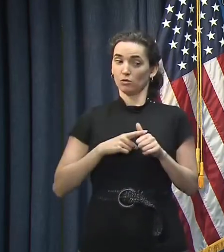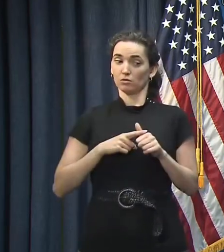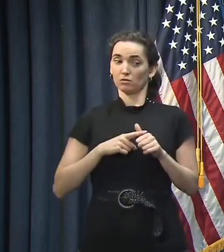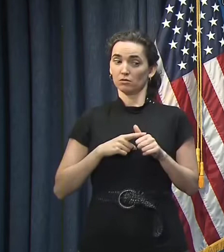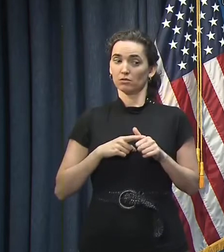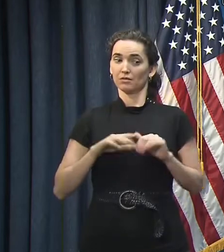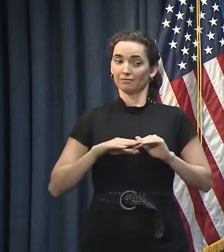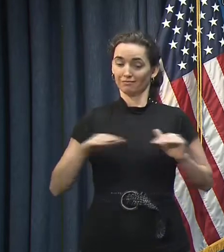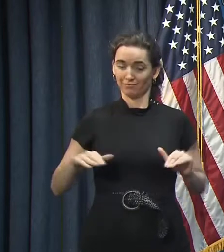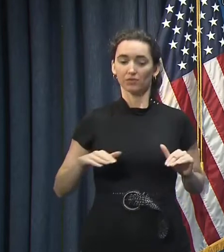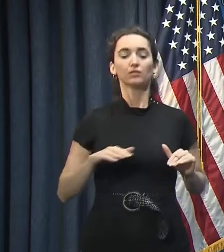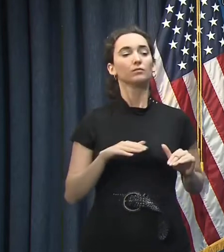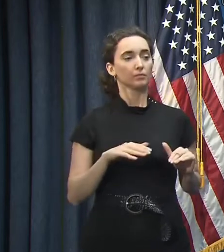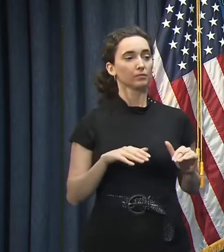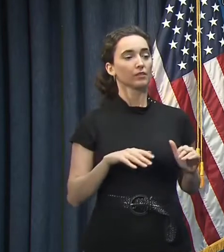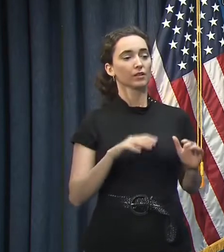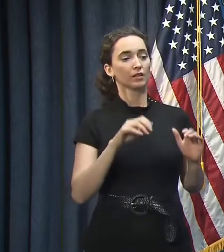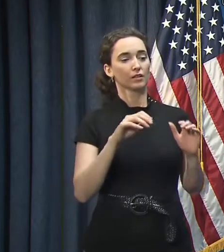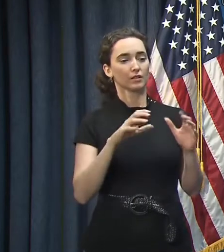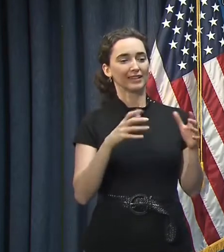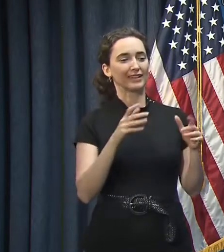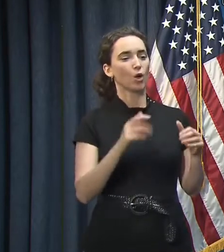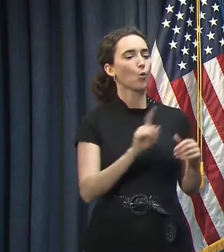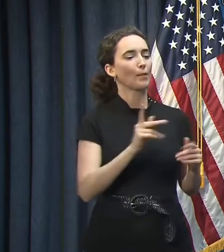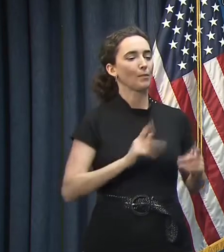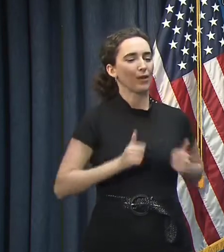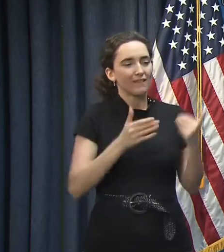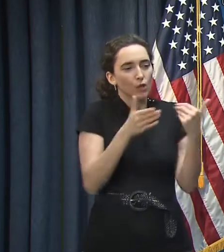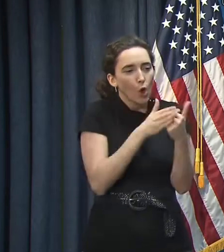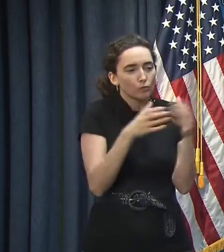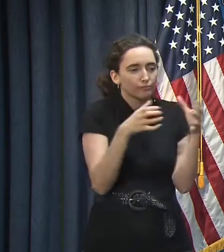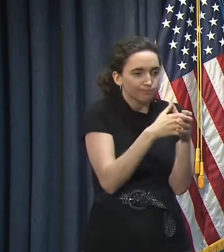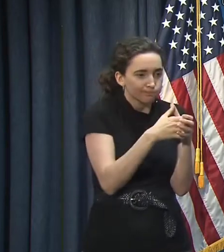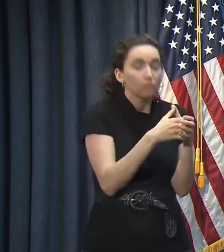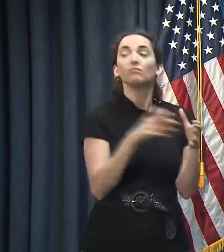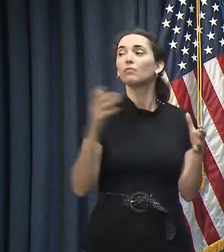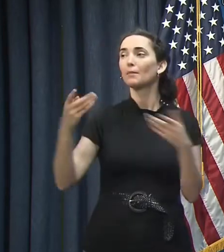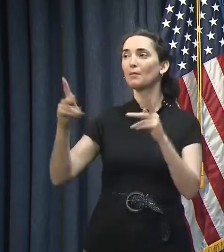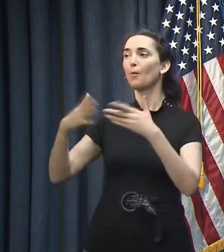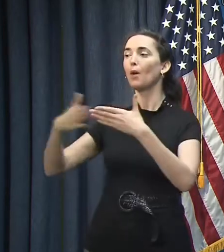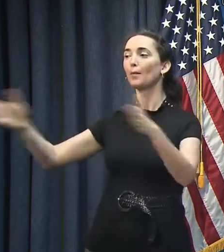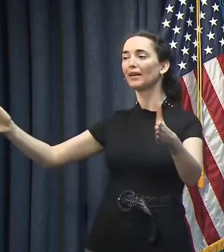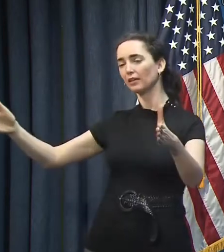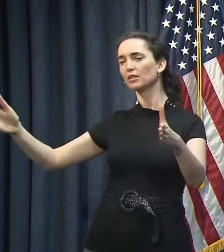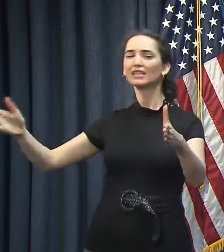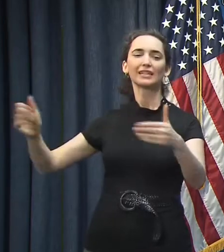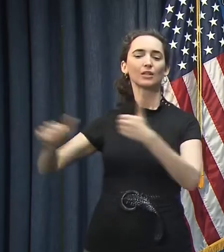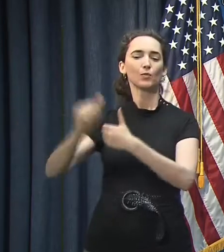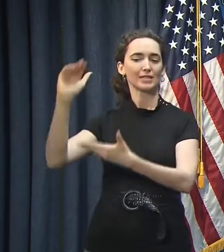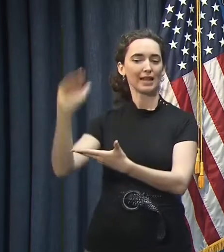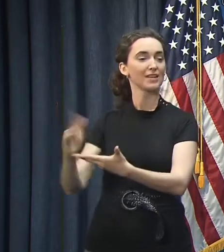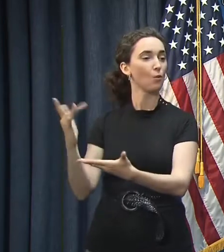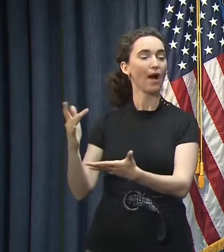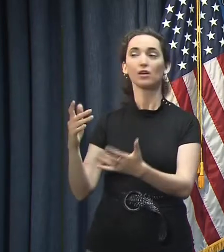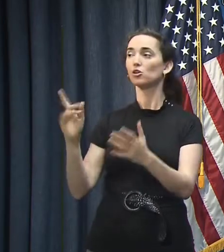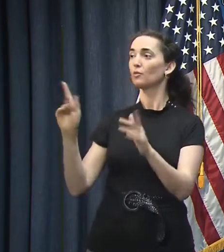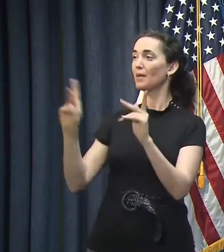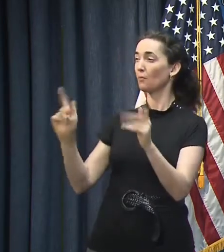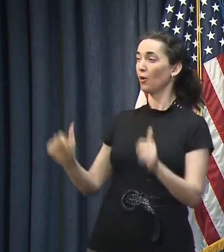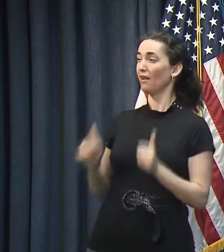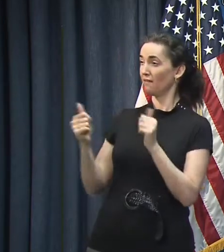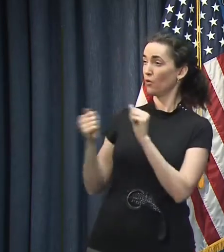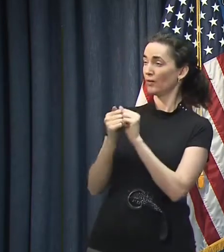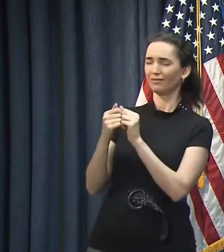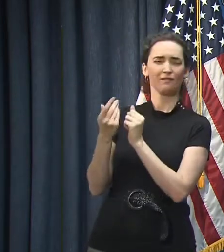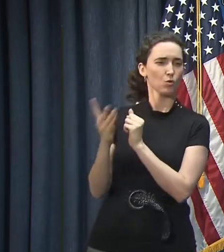it still could be happening in the general public. The risk is much lower because the likelihood that you are going to be around such a large number of people that may never have